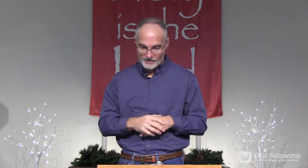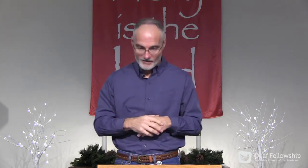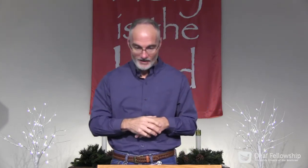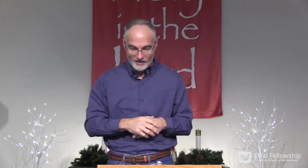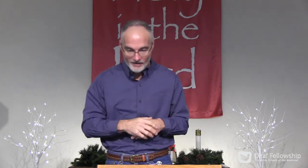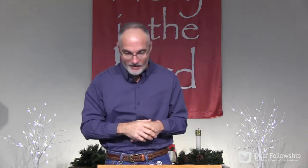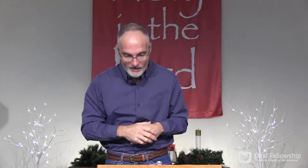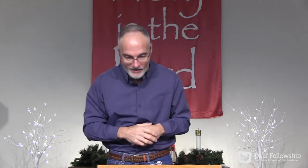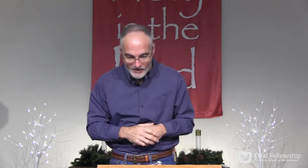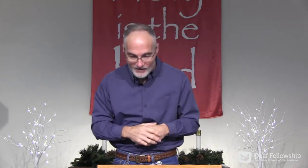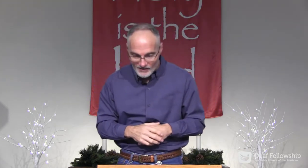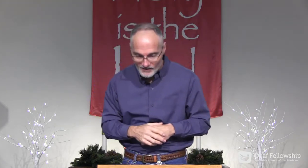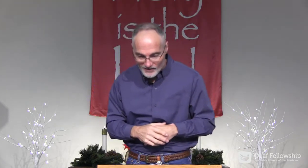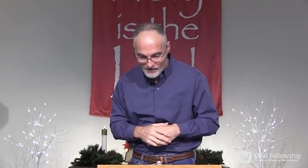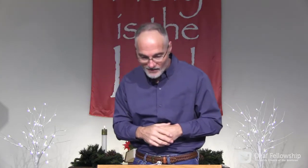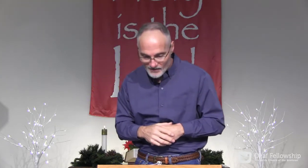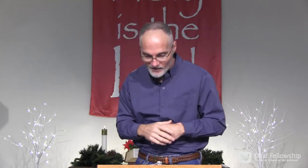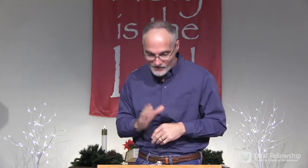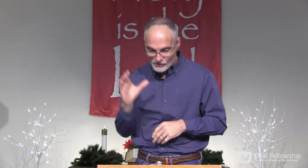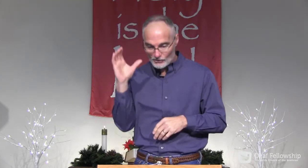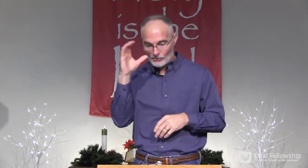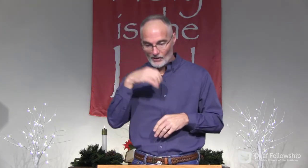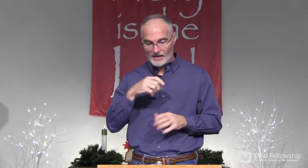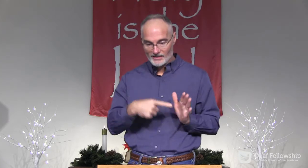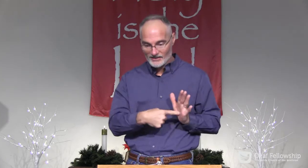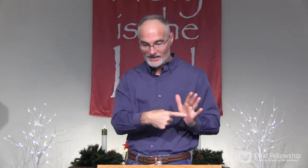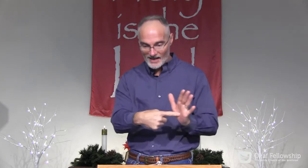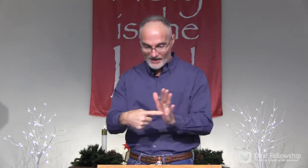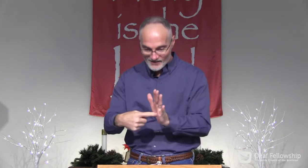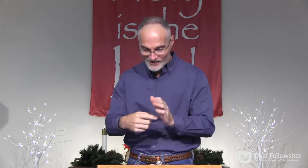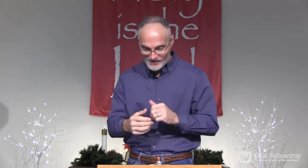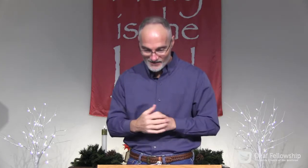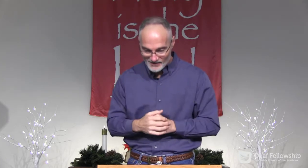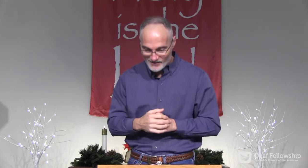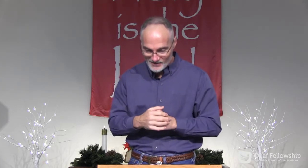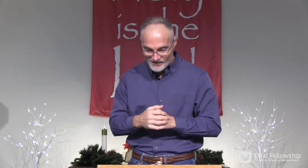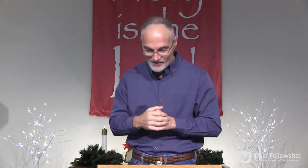say that that's a pretty good description of 2020. Strange signs.